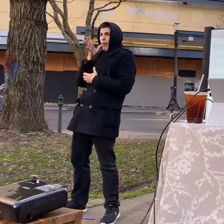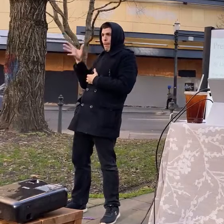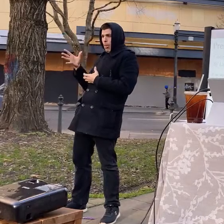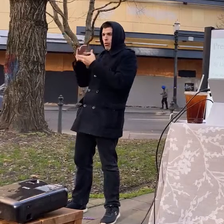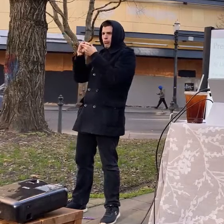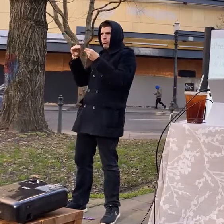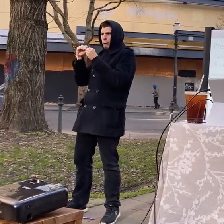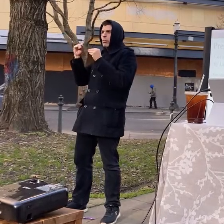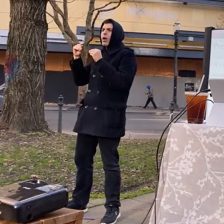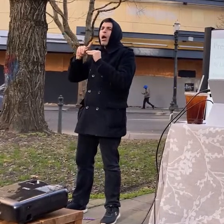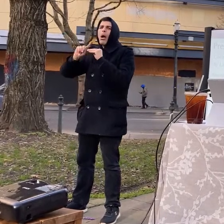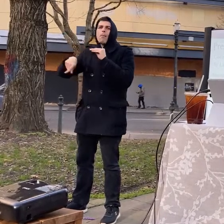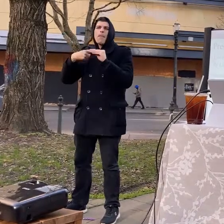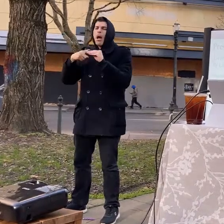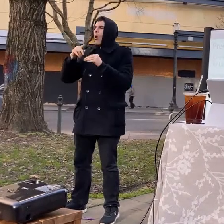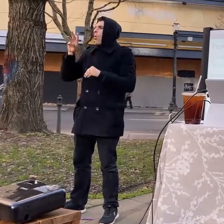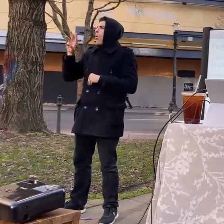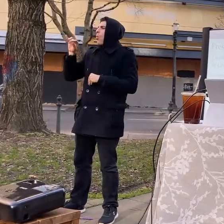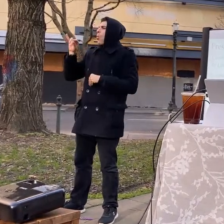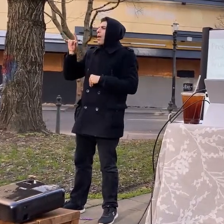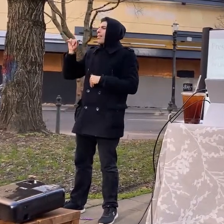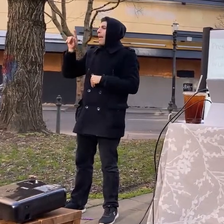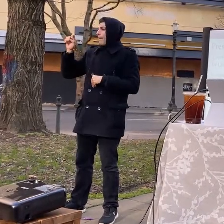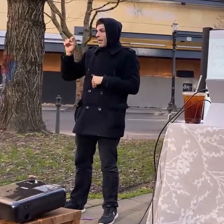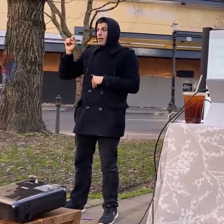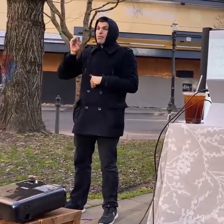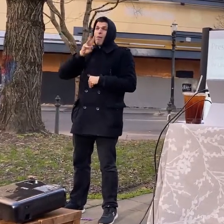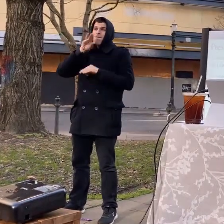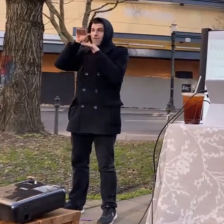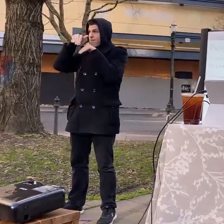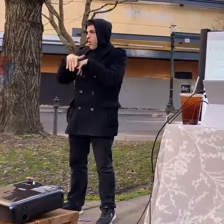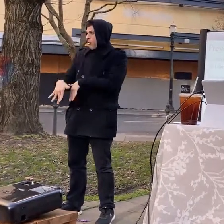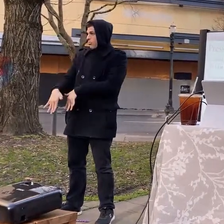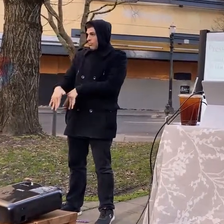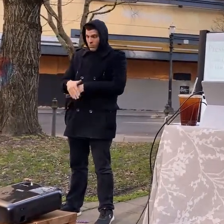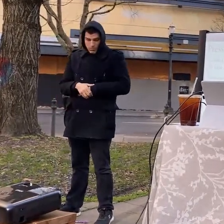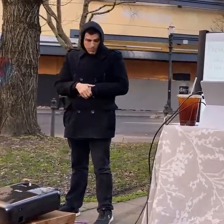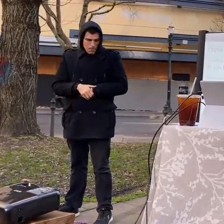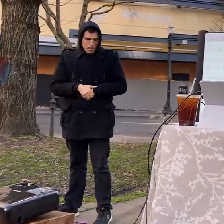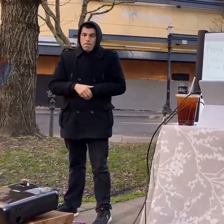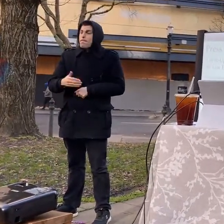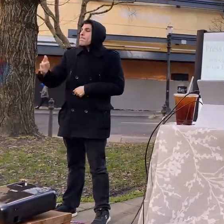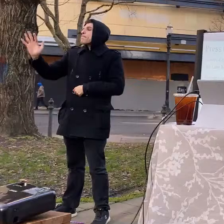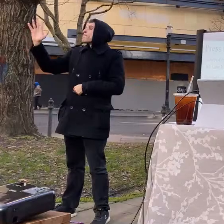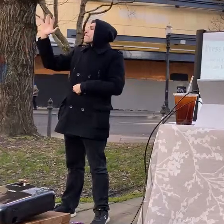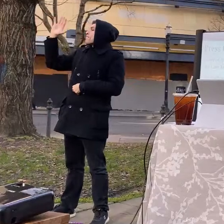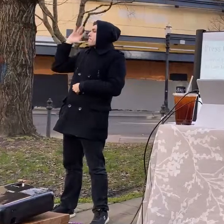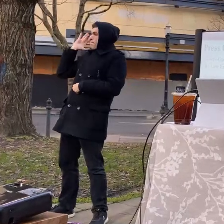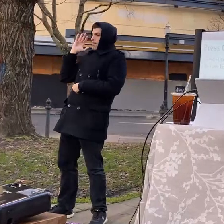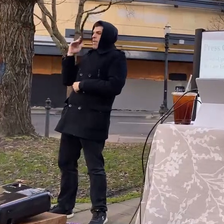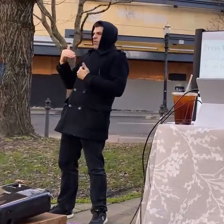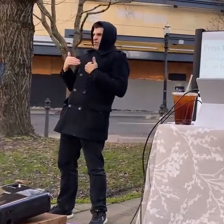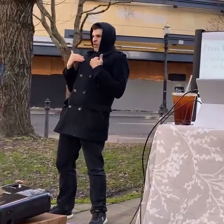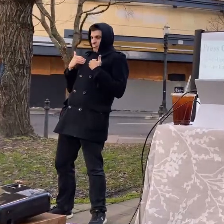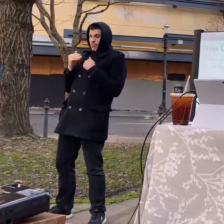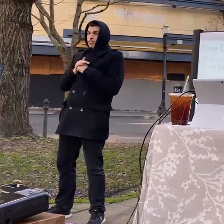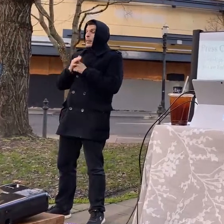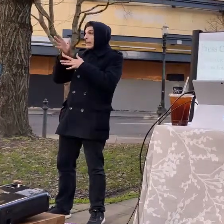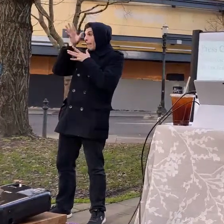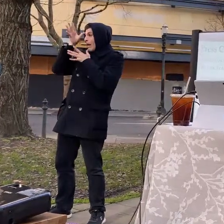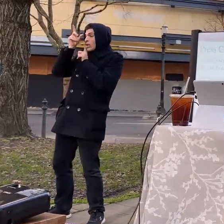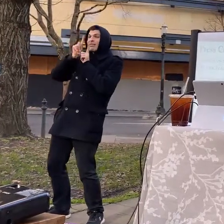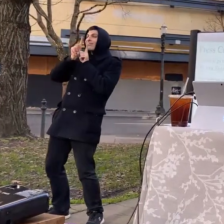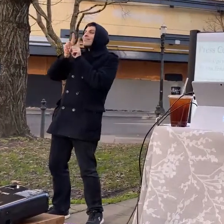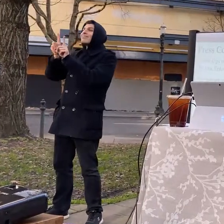and so it was wool lucked they would call it will lucked falls so that is how